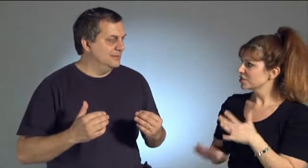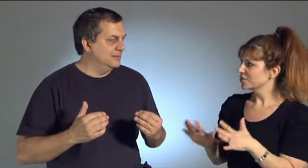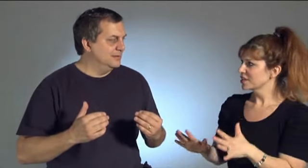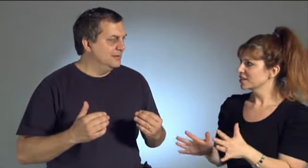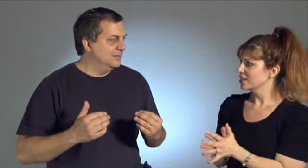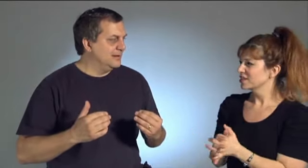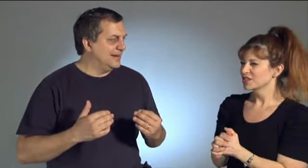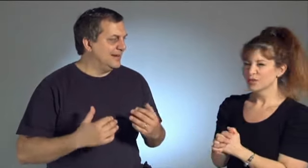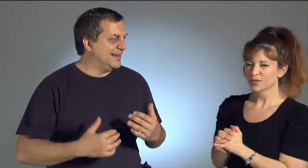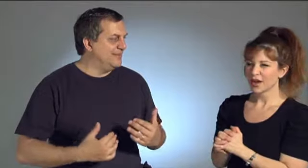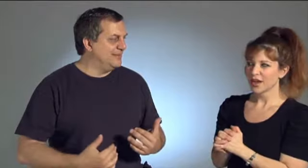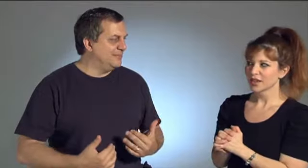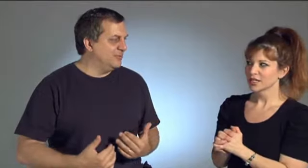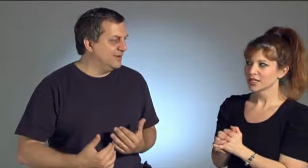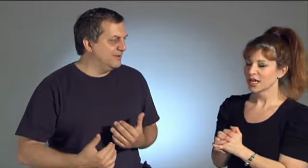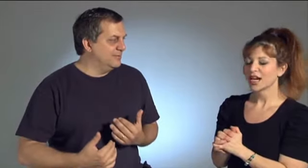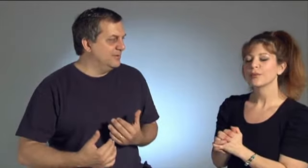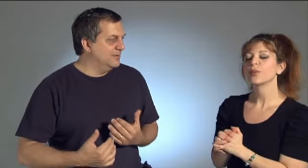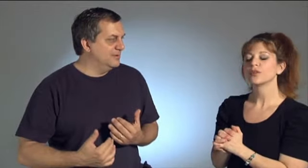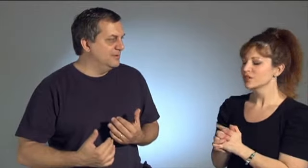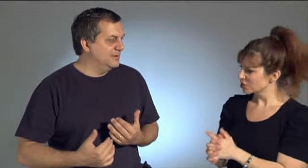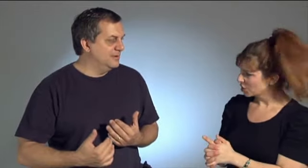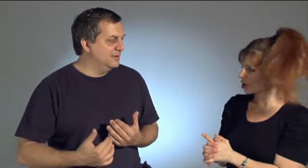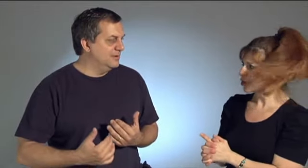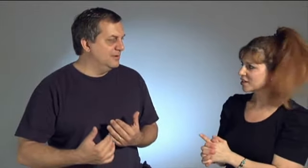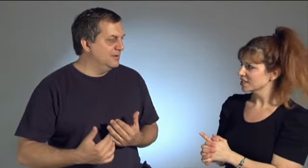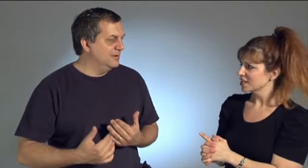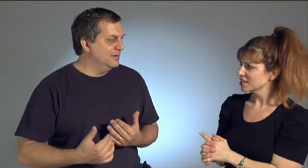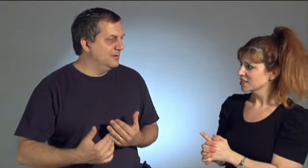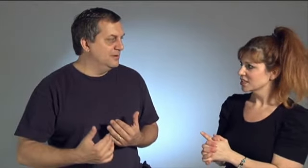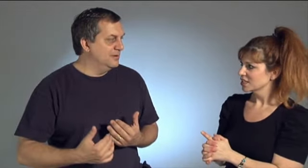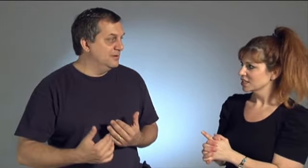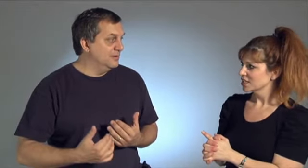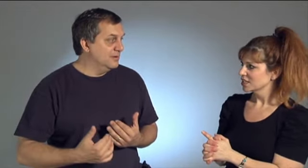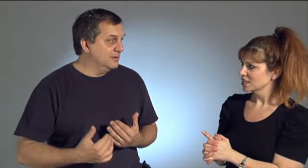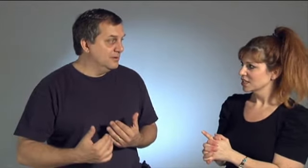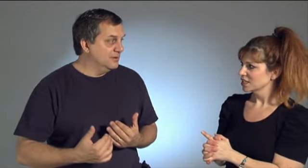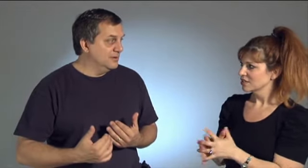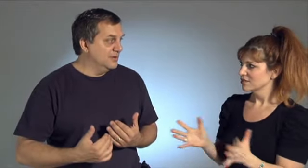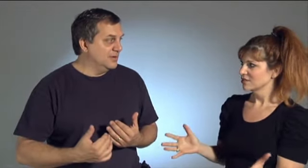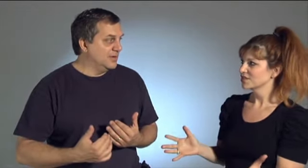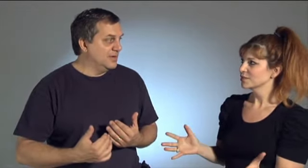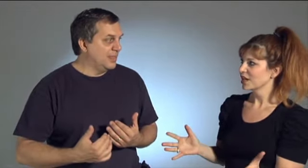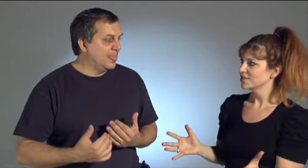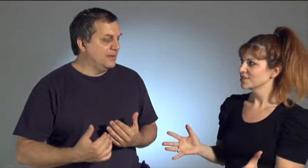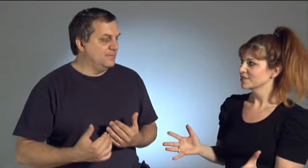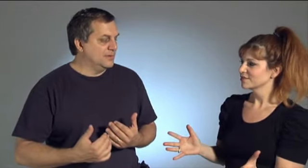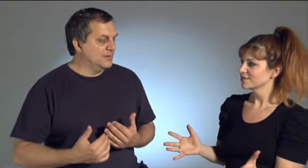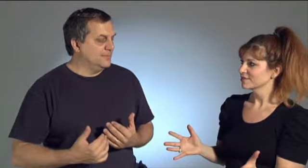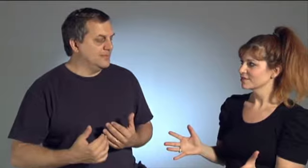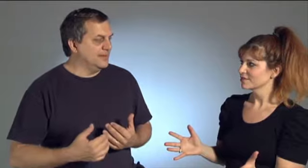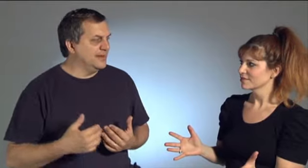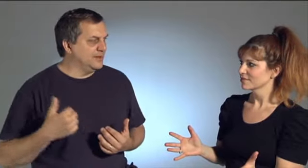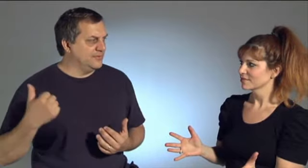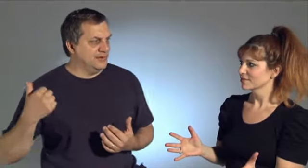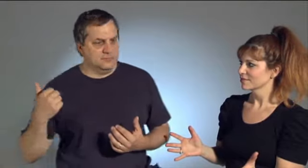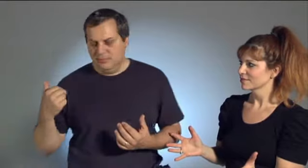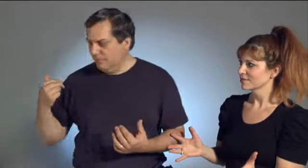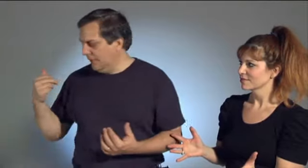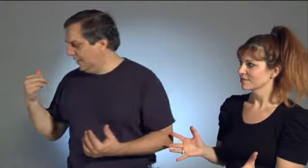different technique that I do with my- voice. Uh, do you know where your prostate is? Do you have some gloves? Um, I think I hear the phone. Hang on